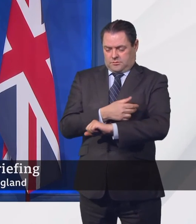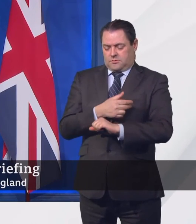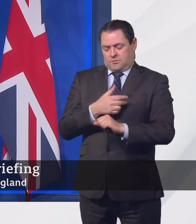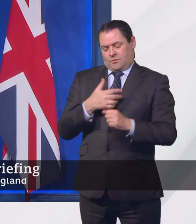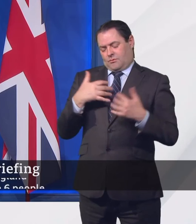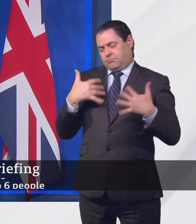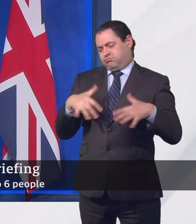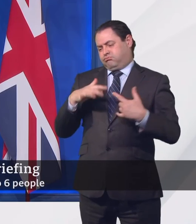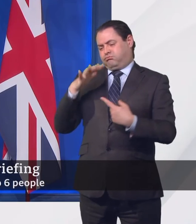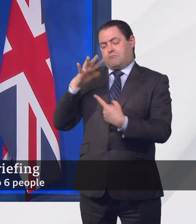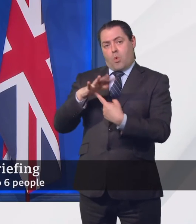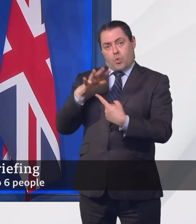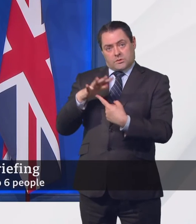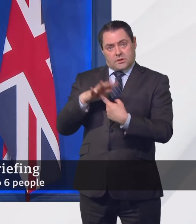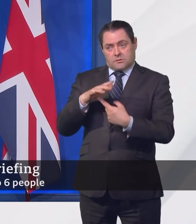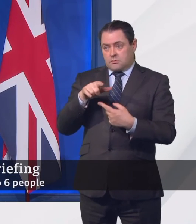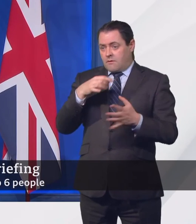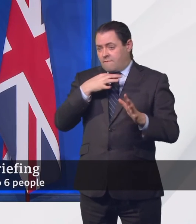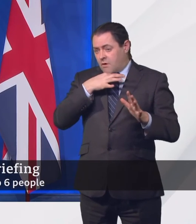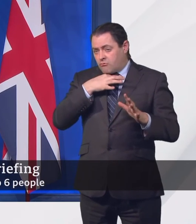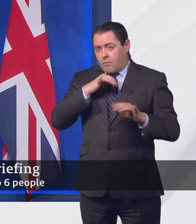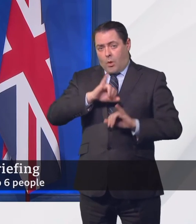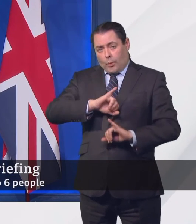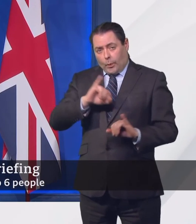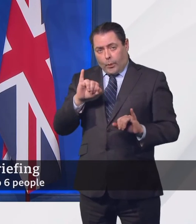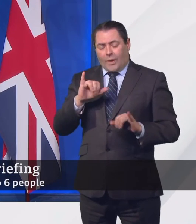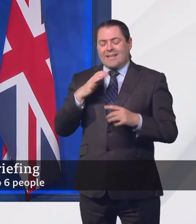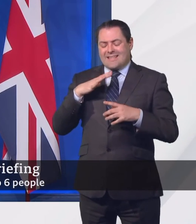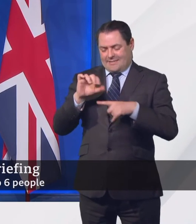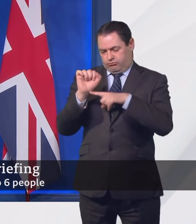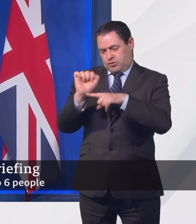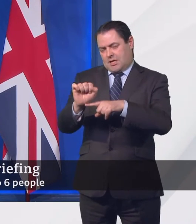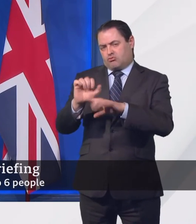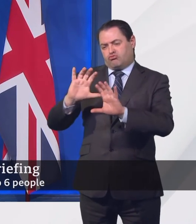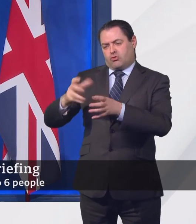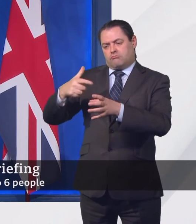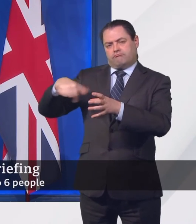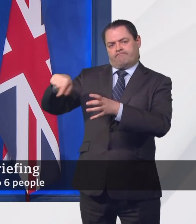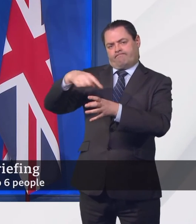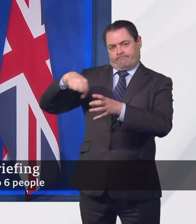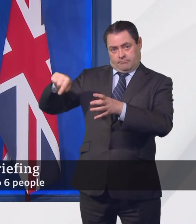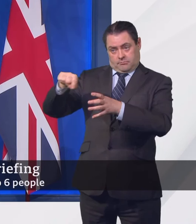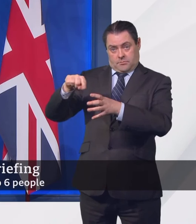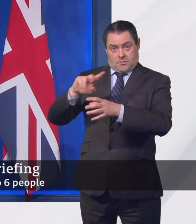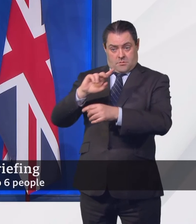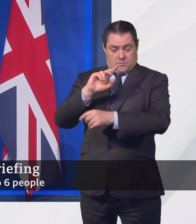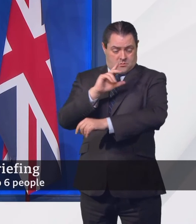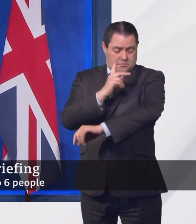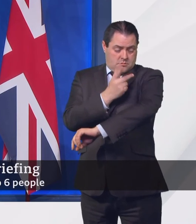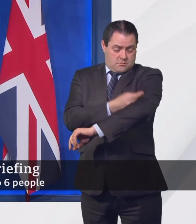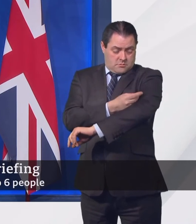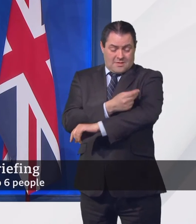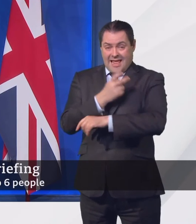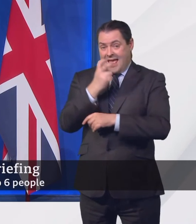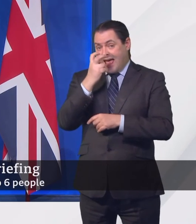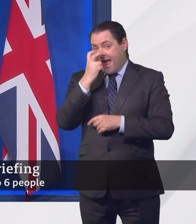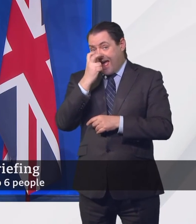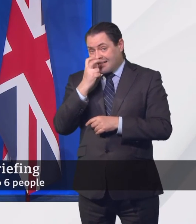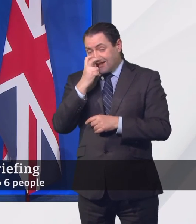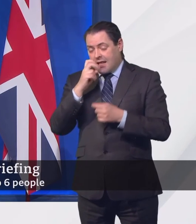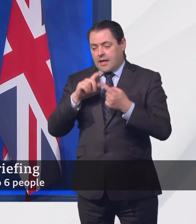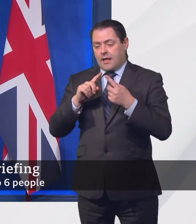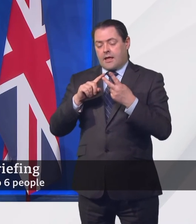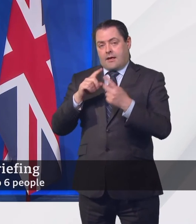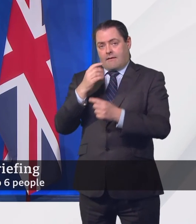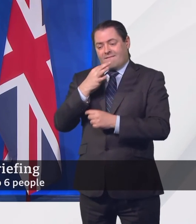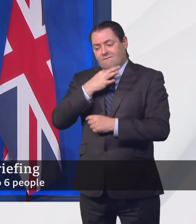ever that we protect the most vulnerable. The evidence seems pretty clear that vaccinating the elderly and vulnerable has helped to drive